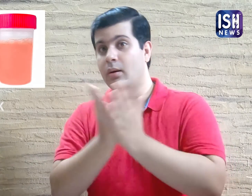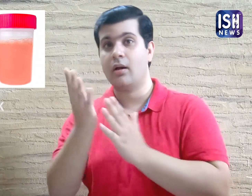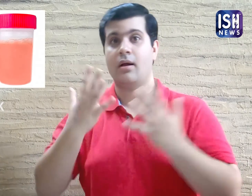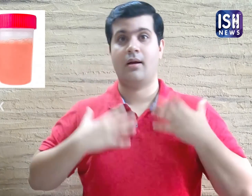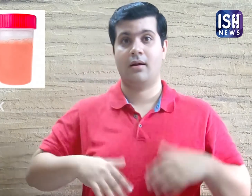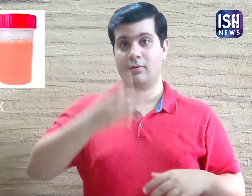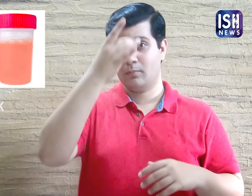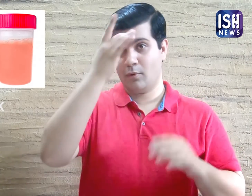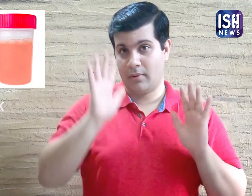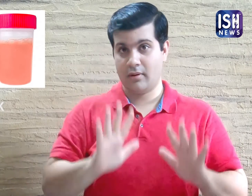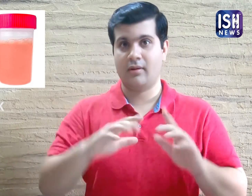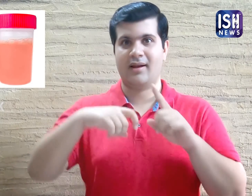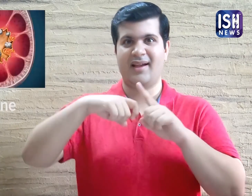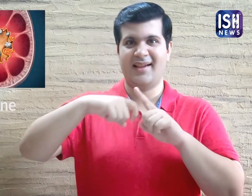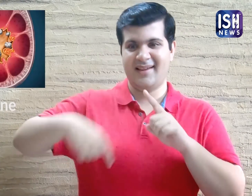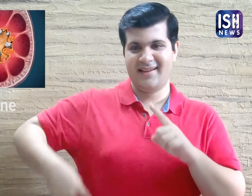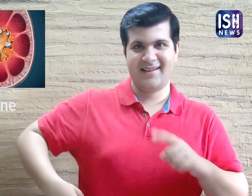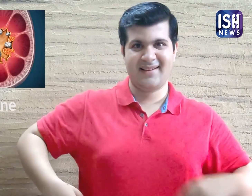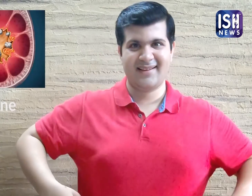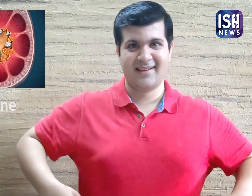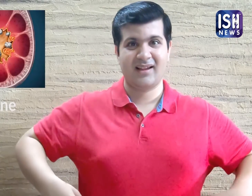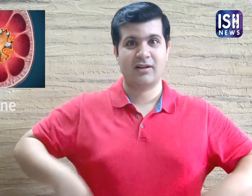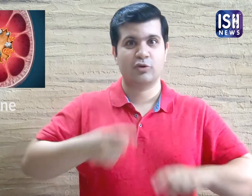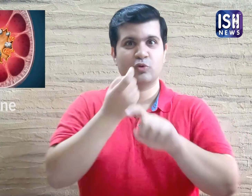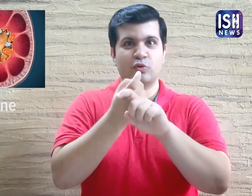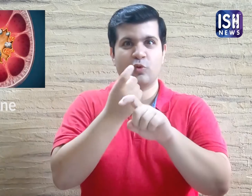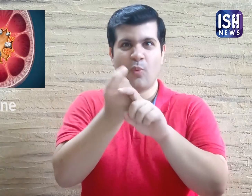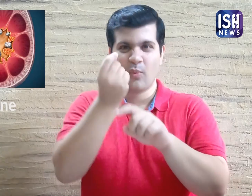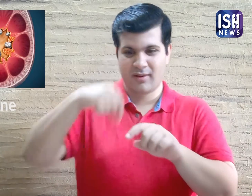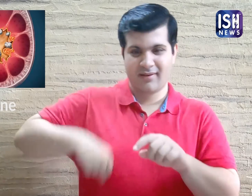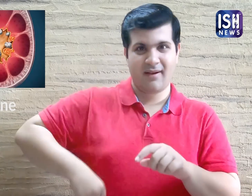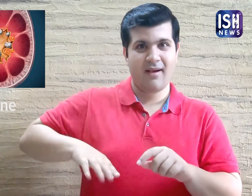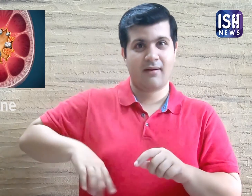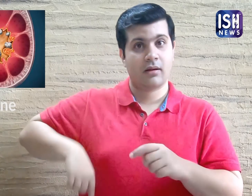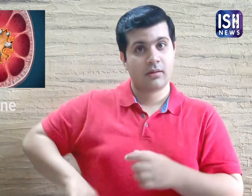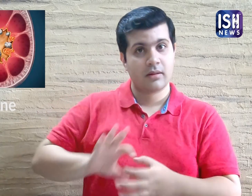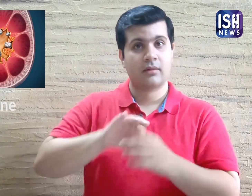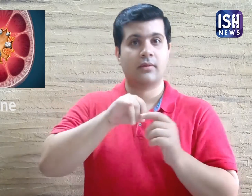12. Red urine may be an indicator of kidney stones due to blood in the urine. 12.